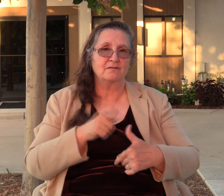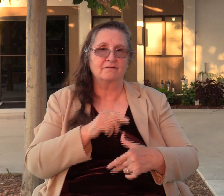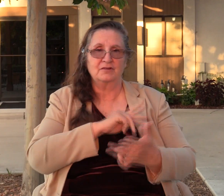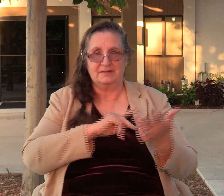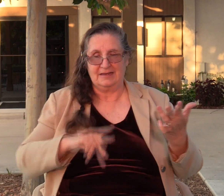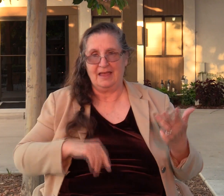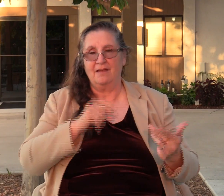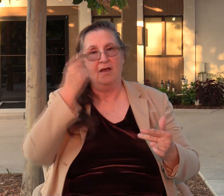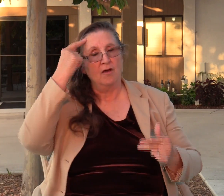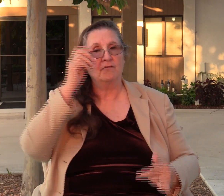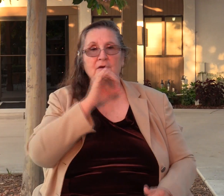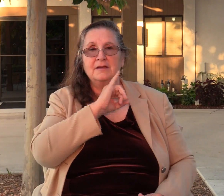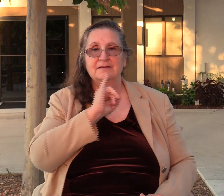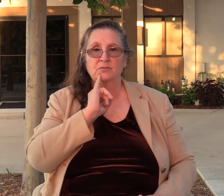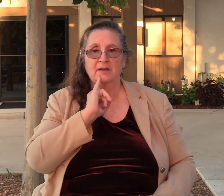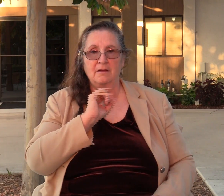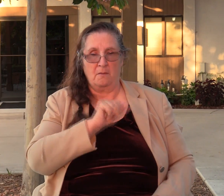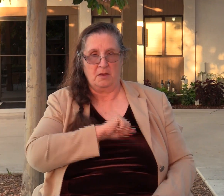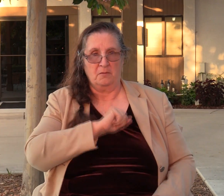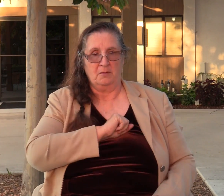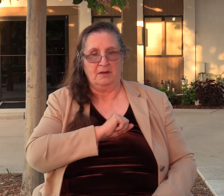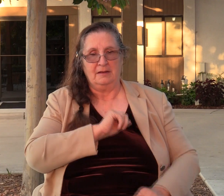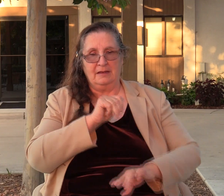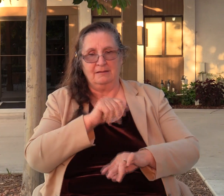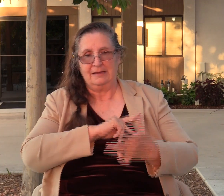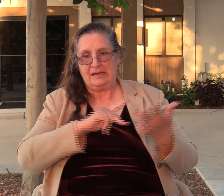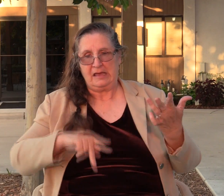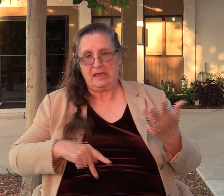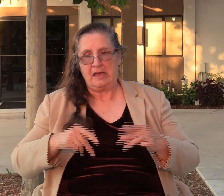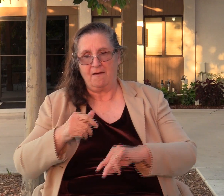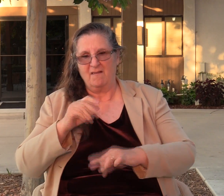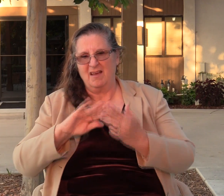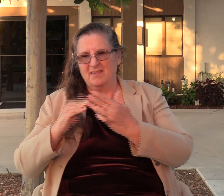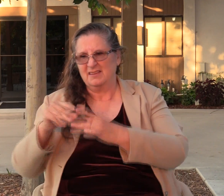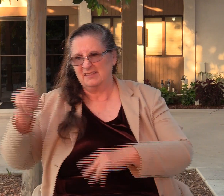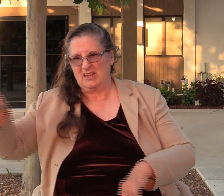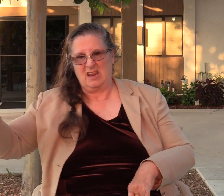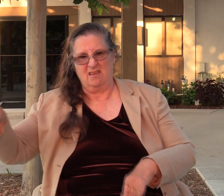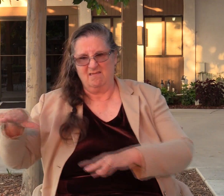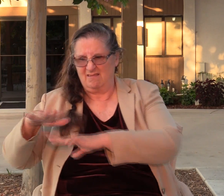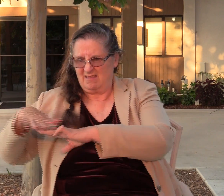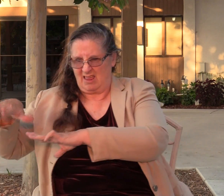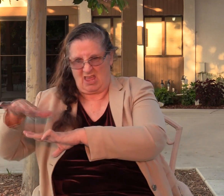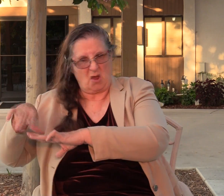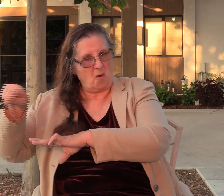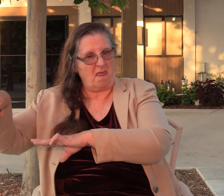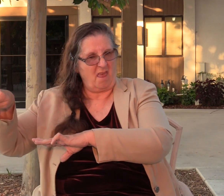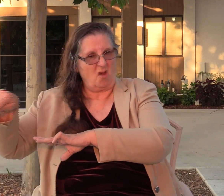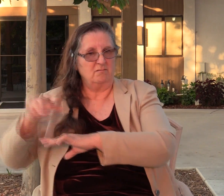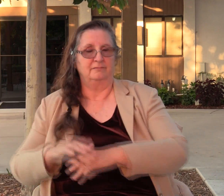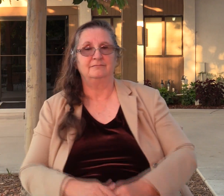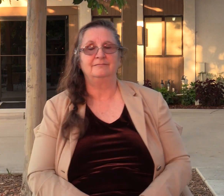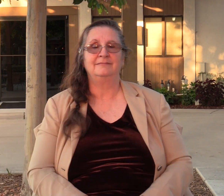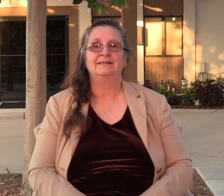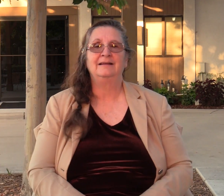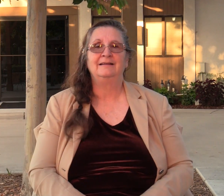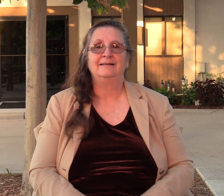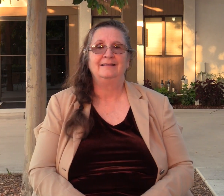But Abimelech was made king of, you know, Shechem in little neighborhood cities around there, okay? So, wasn't the king of